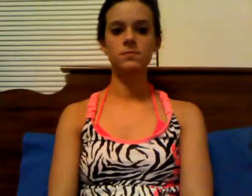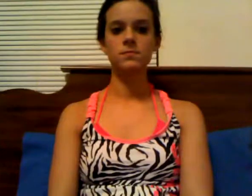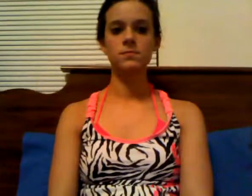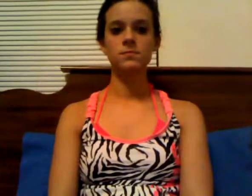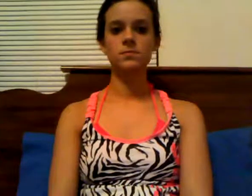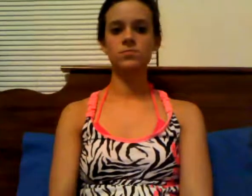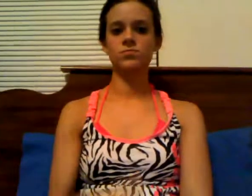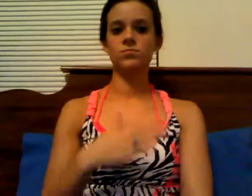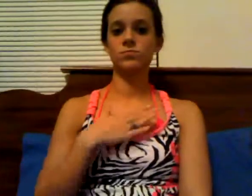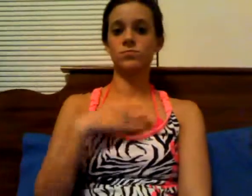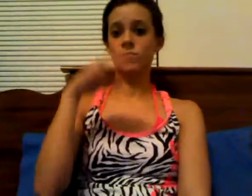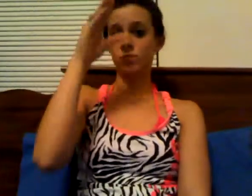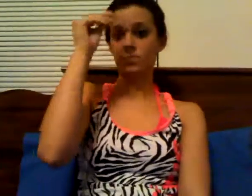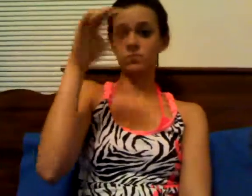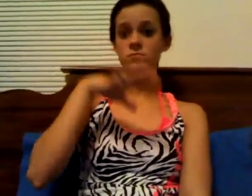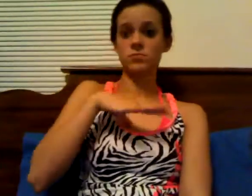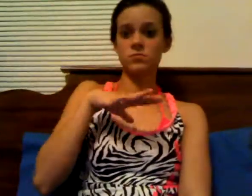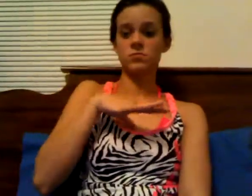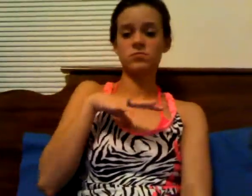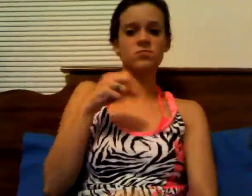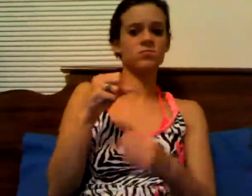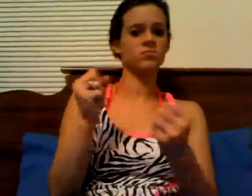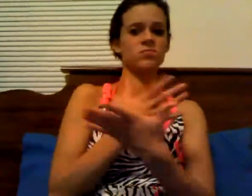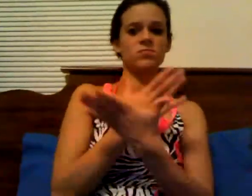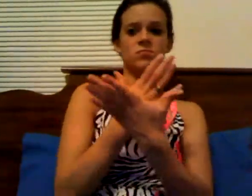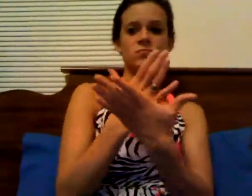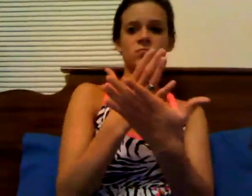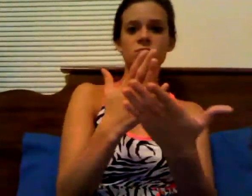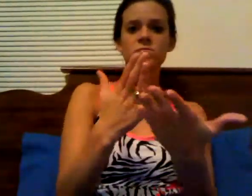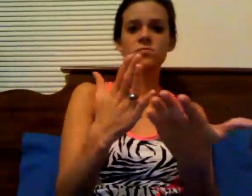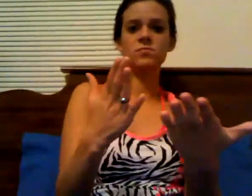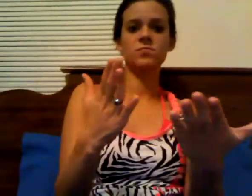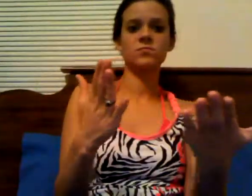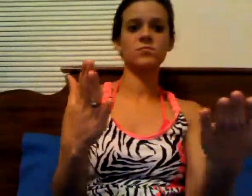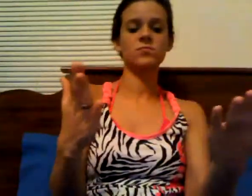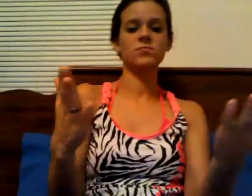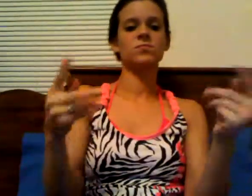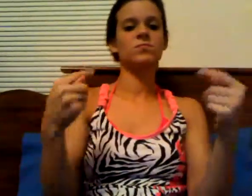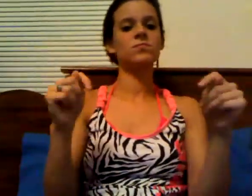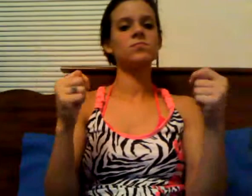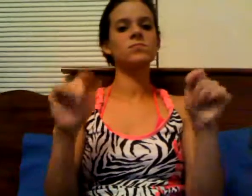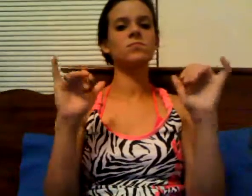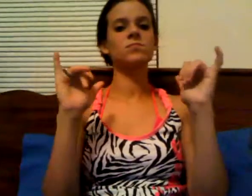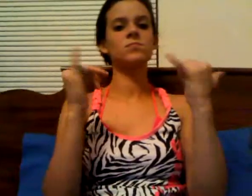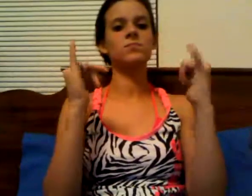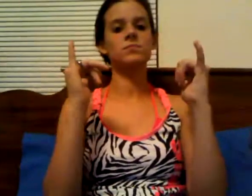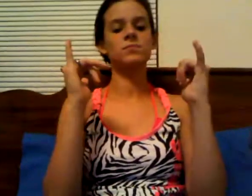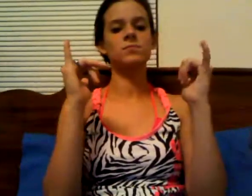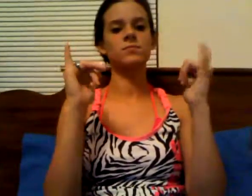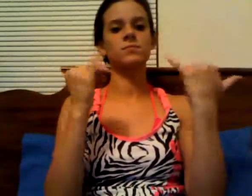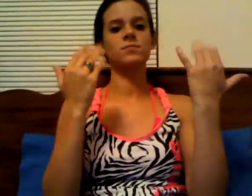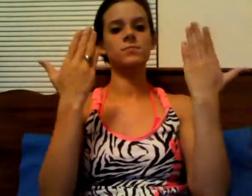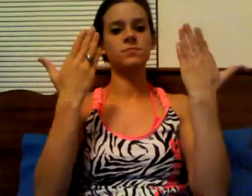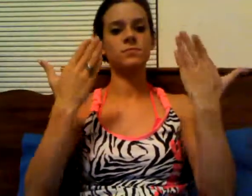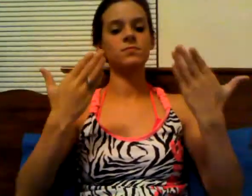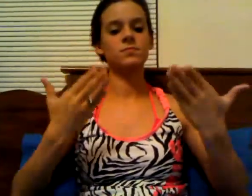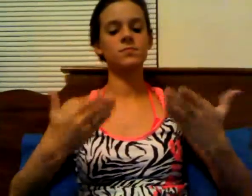I'm the man with all I've ever wanted, all the toys and playing games I